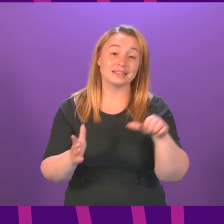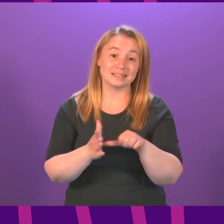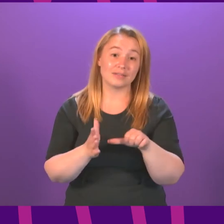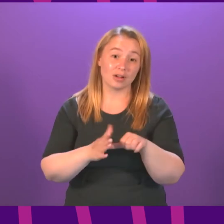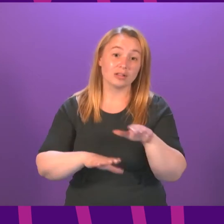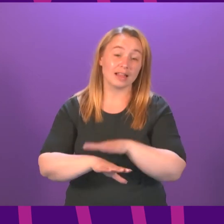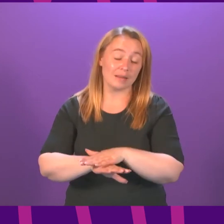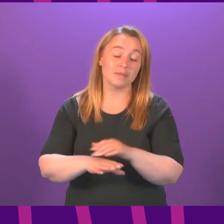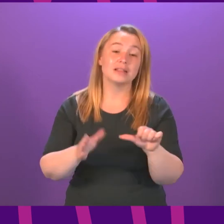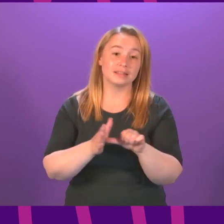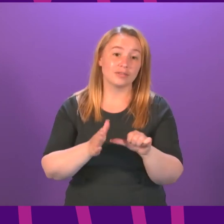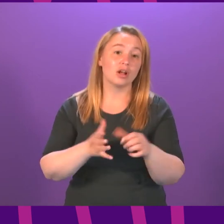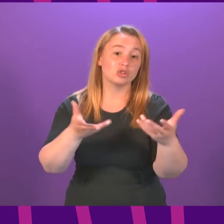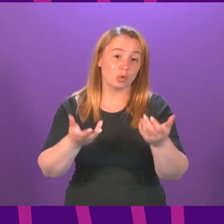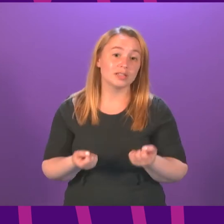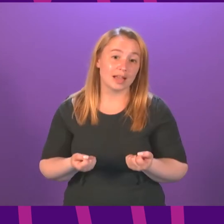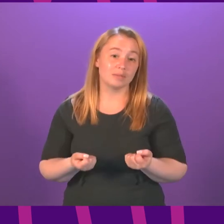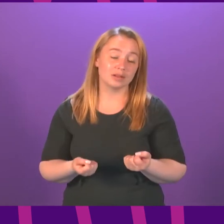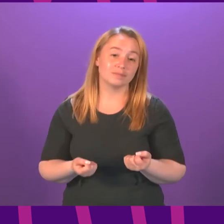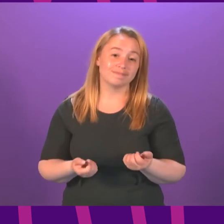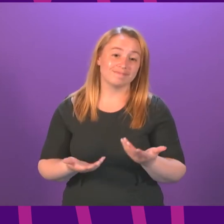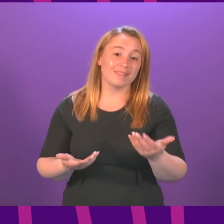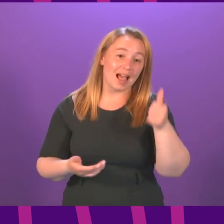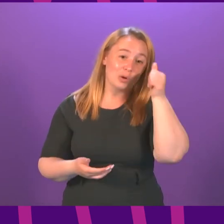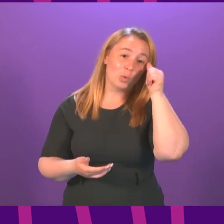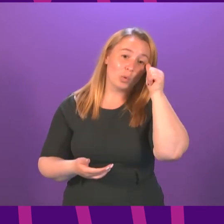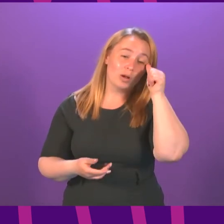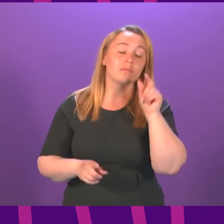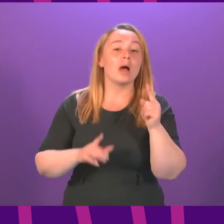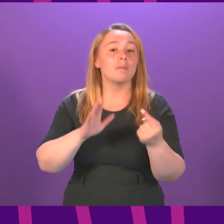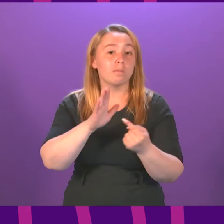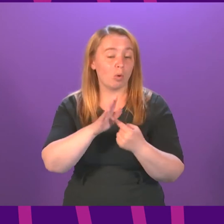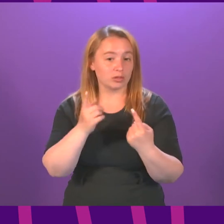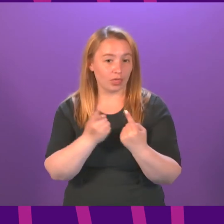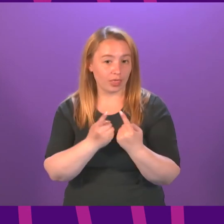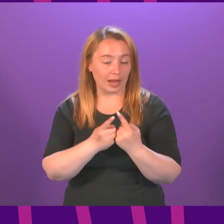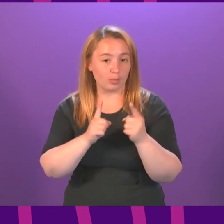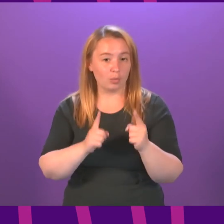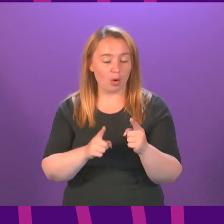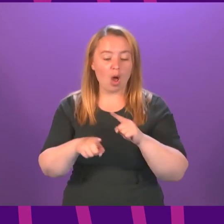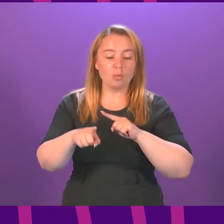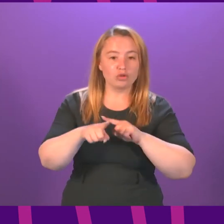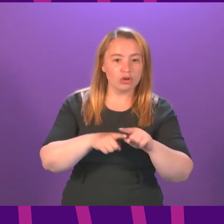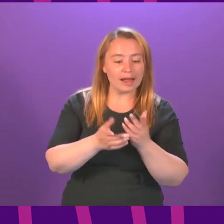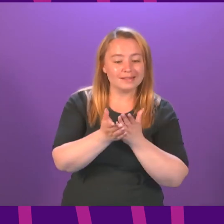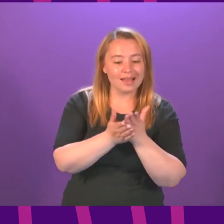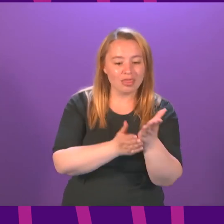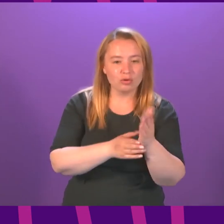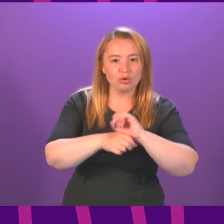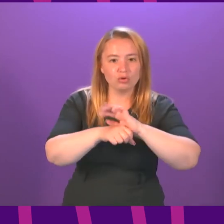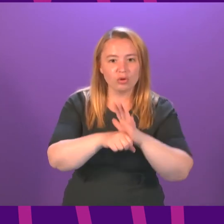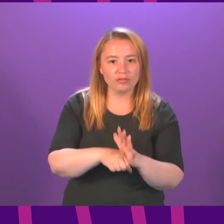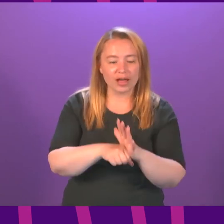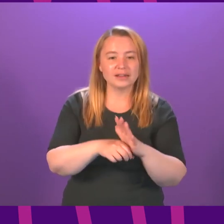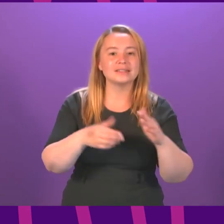difficult to accept and I really do appreciate that but the important thing here is trying to navigate our way through this as safely as possible.